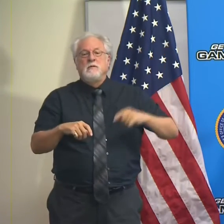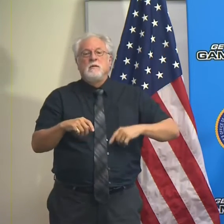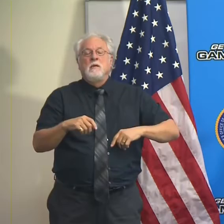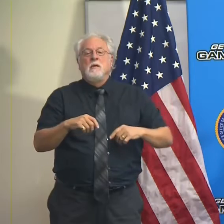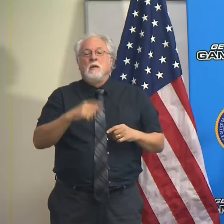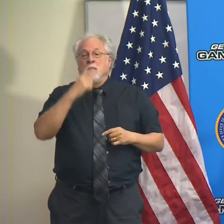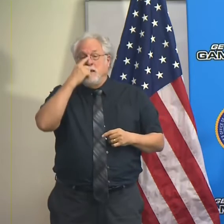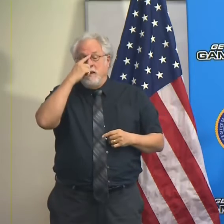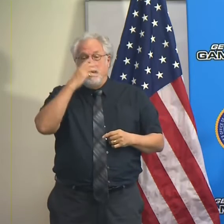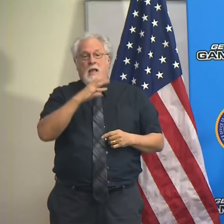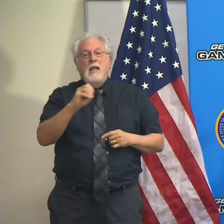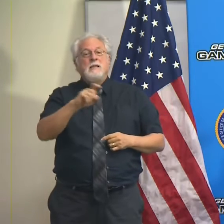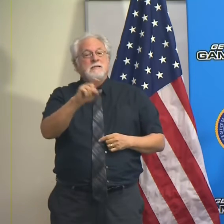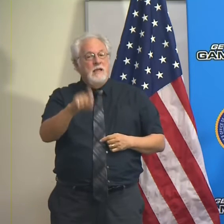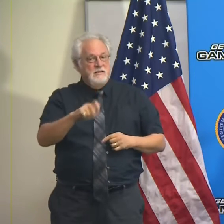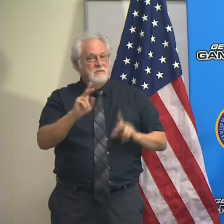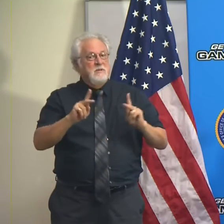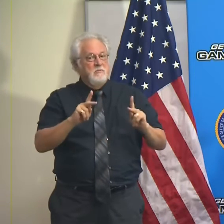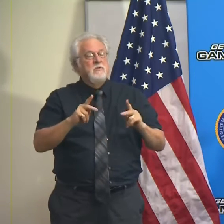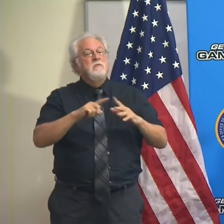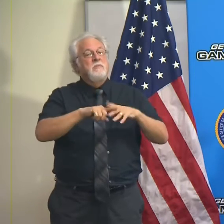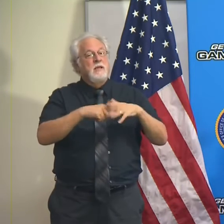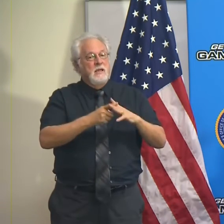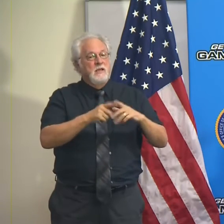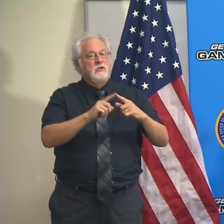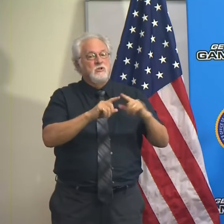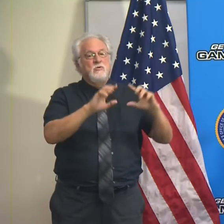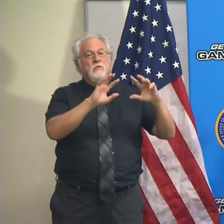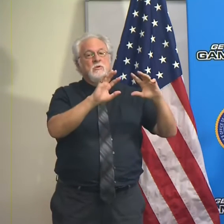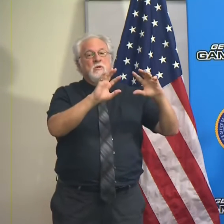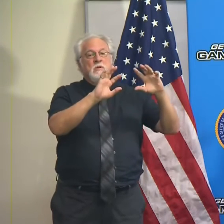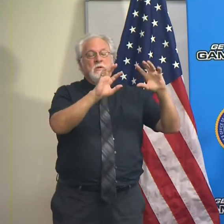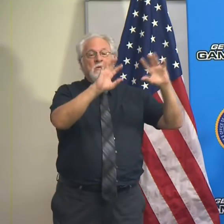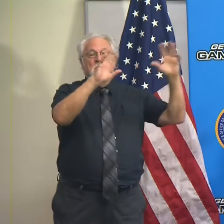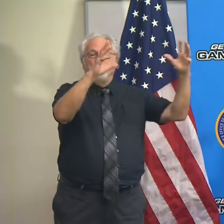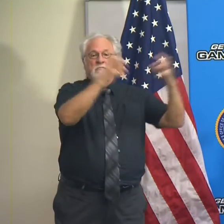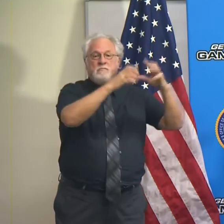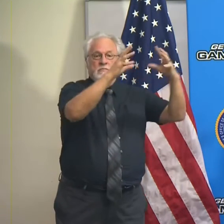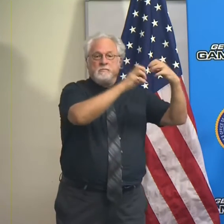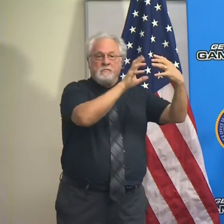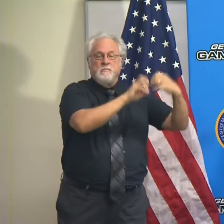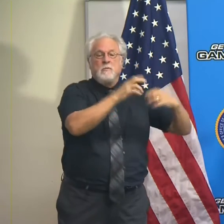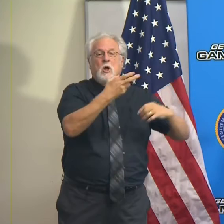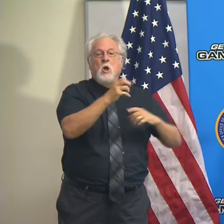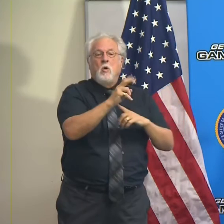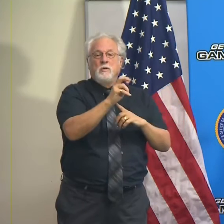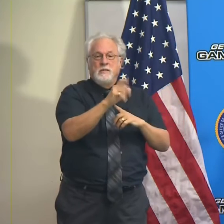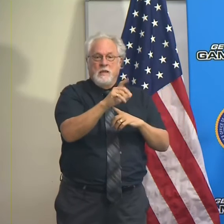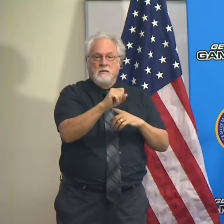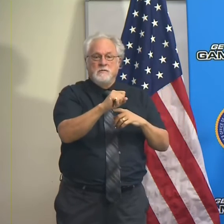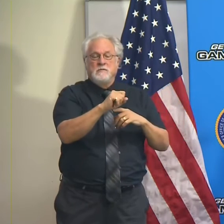and Texas officials have begun consolidating the hotels where